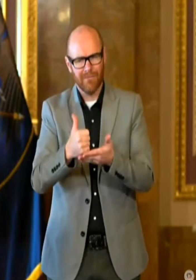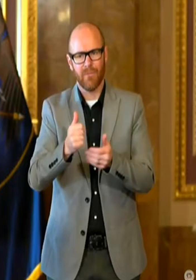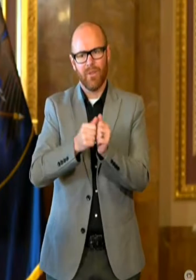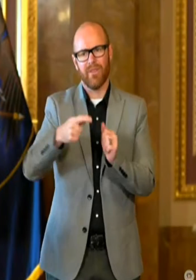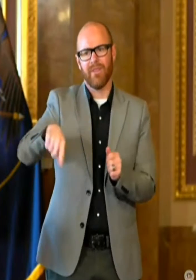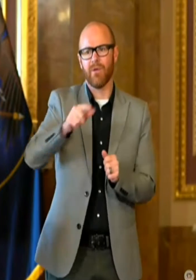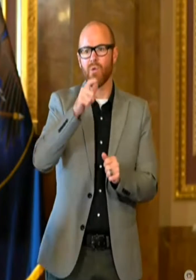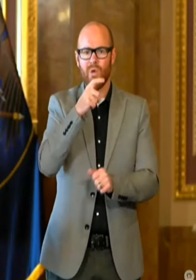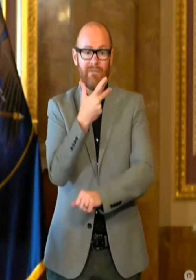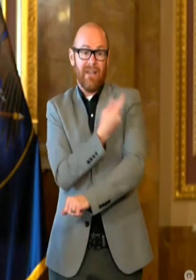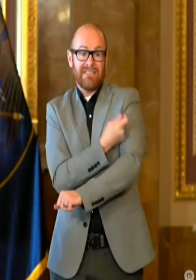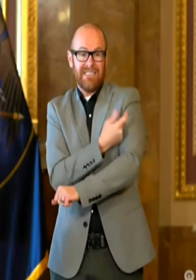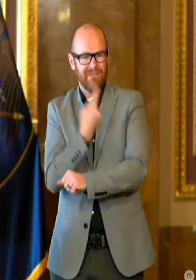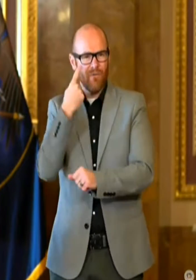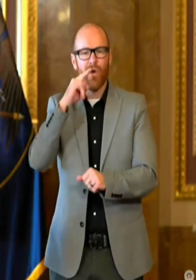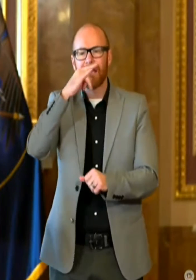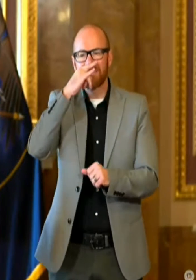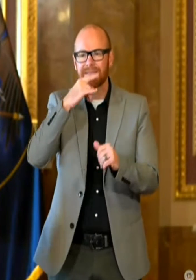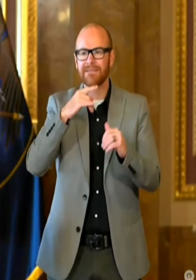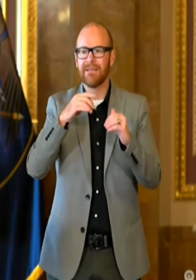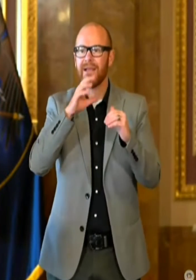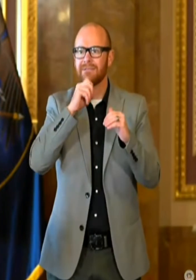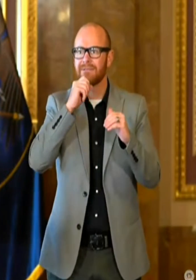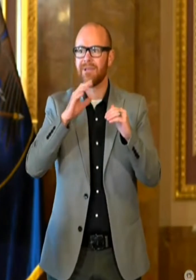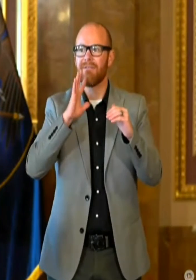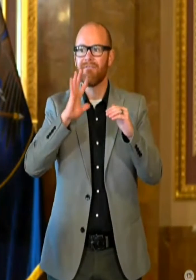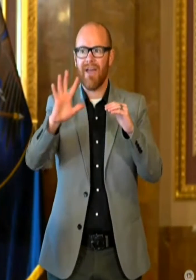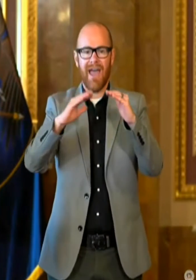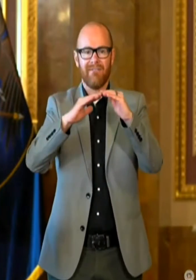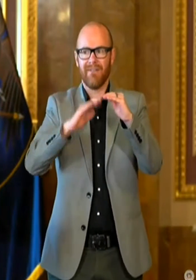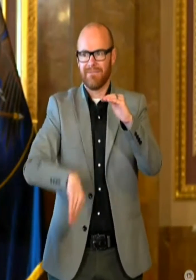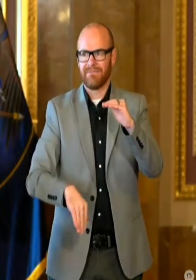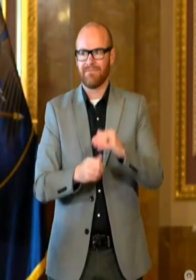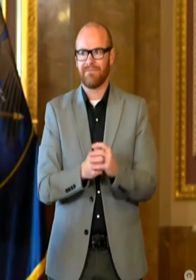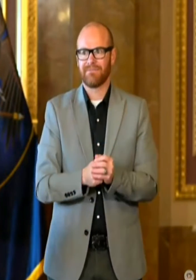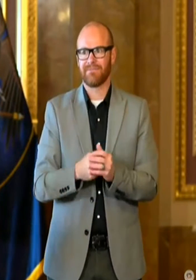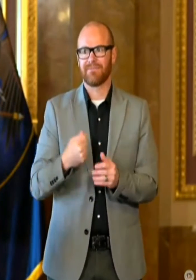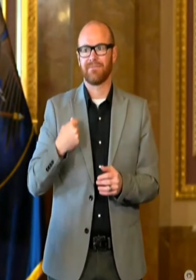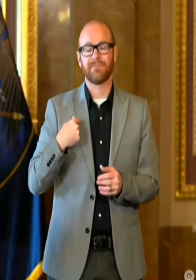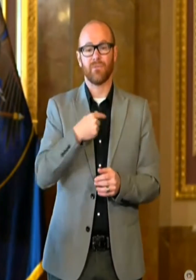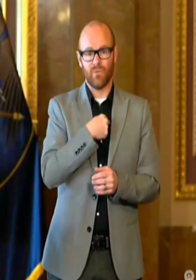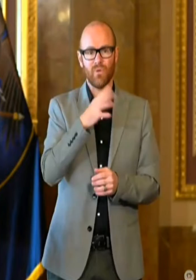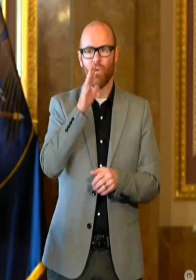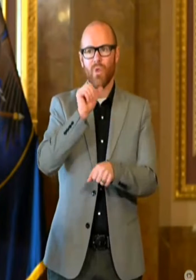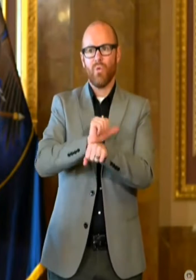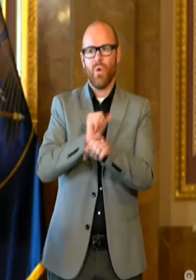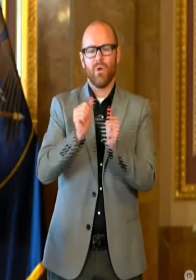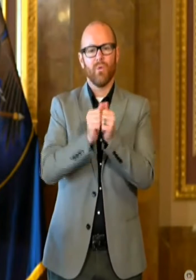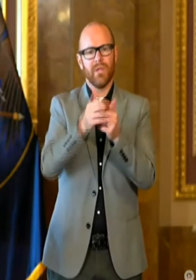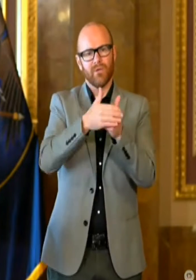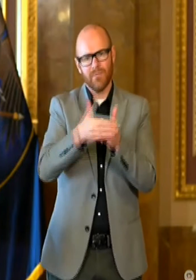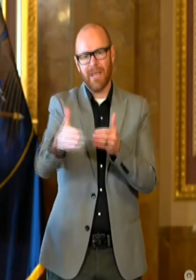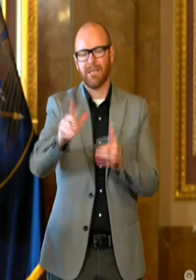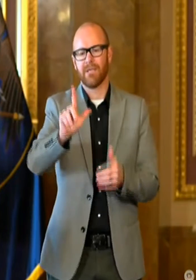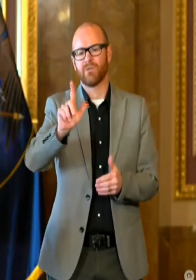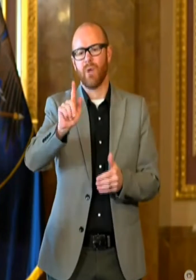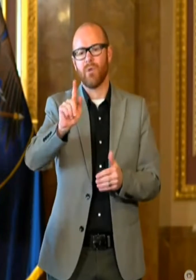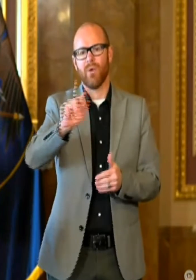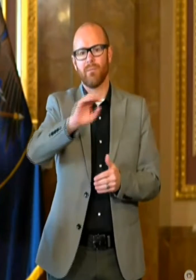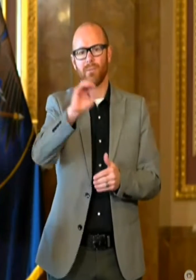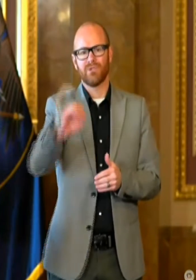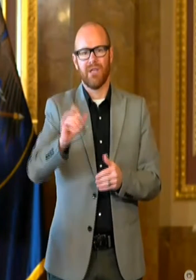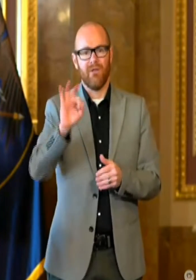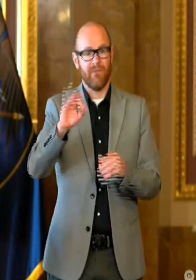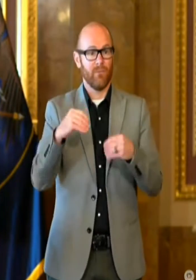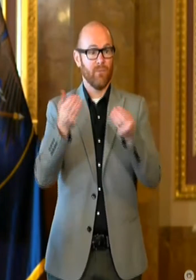age of five years old, and we will continue to work with the remaining 21 percent of these providers to convince them to